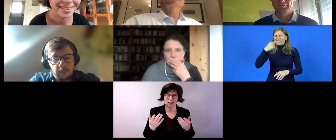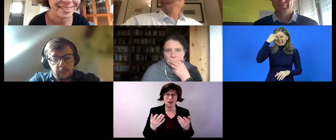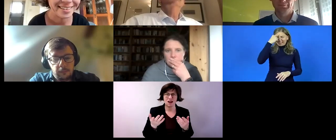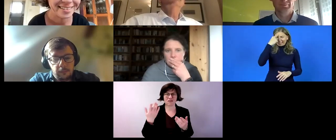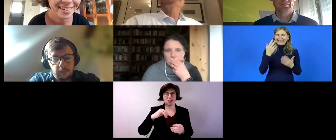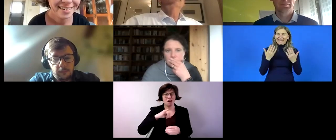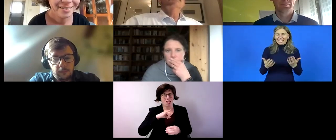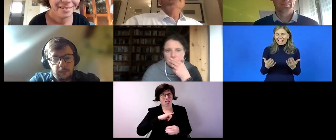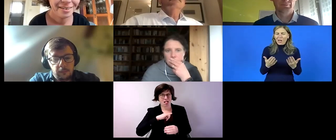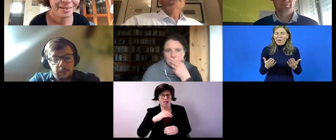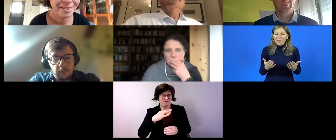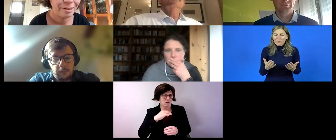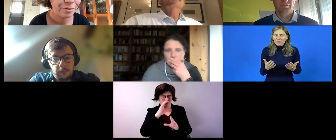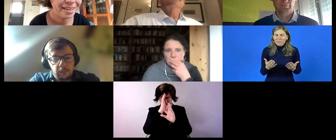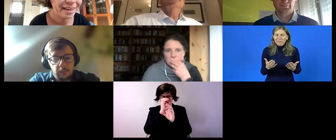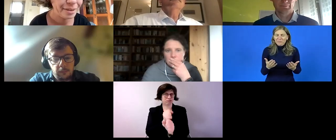have um